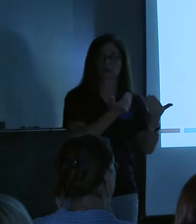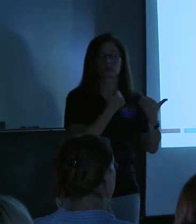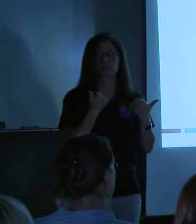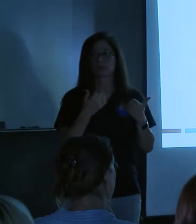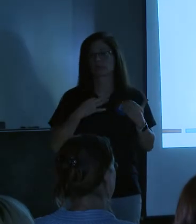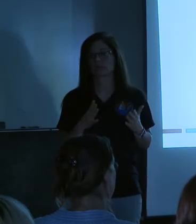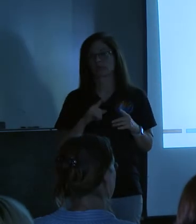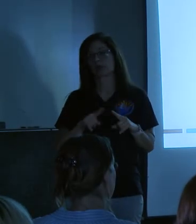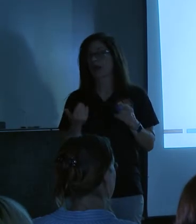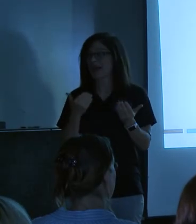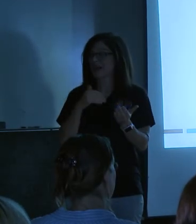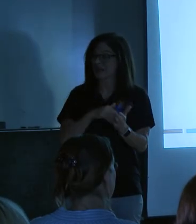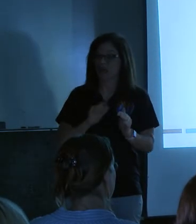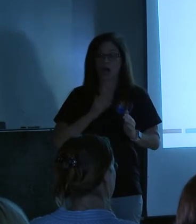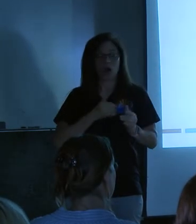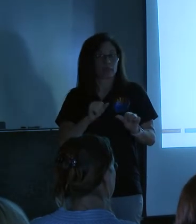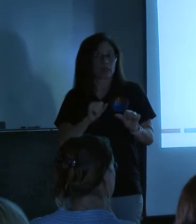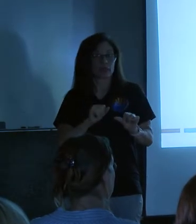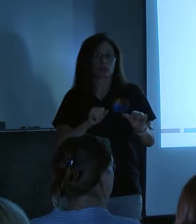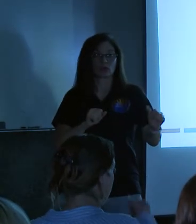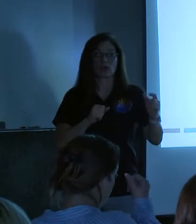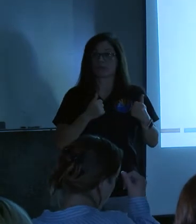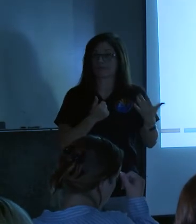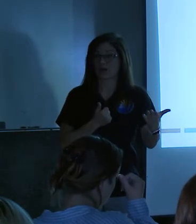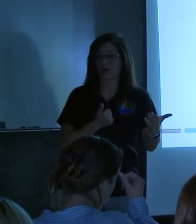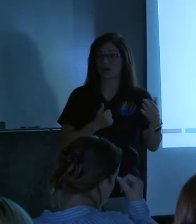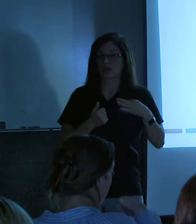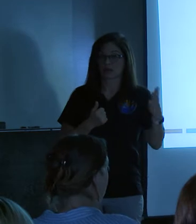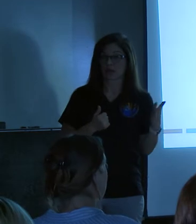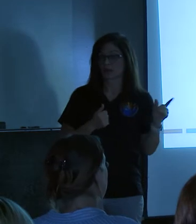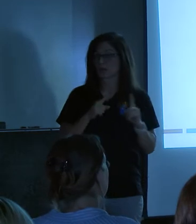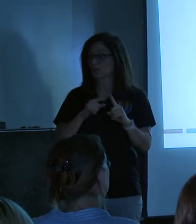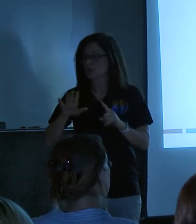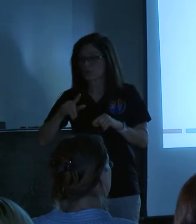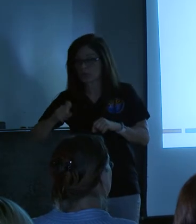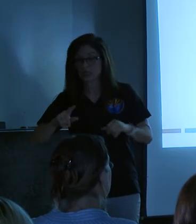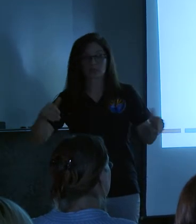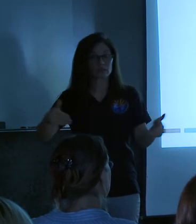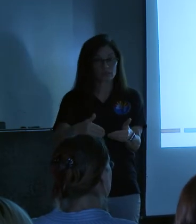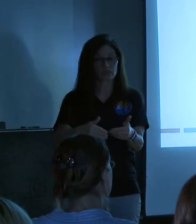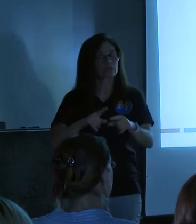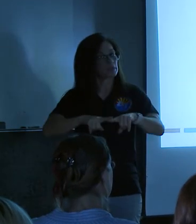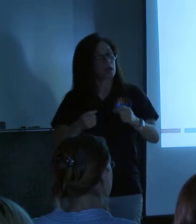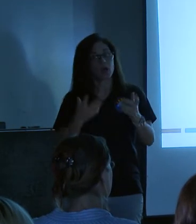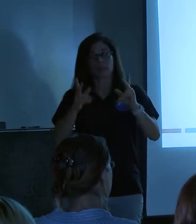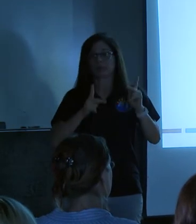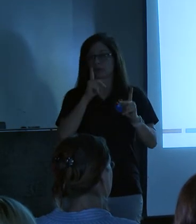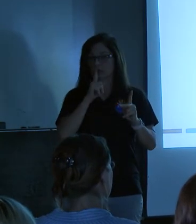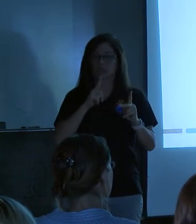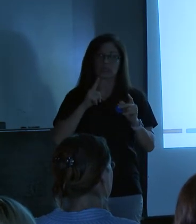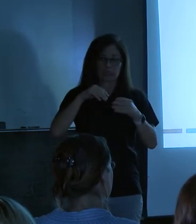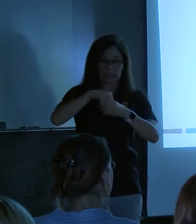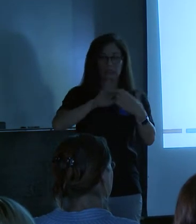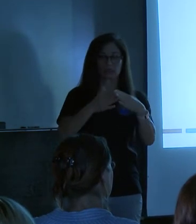again, our ability to connect volunteers to your needs is really based on, on how many folks are really out in the